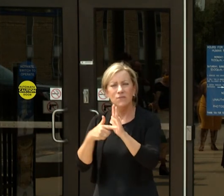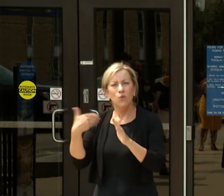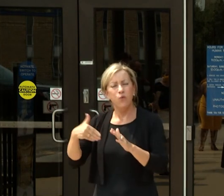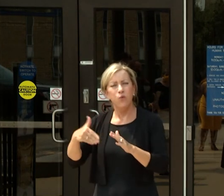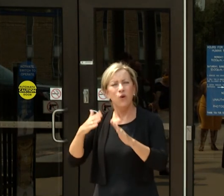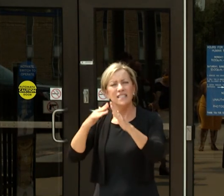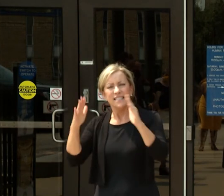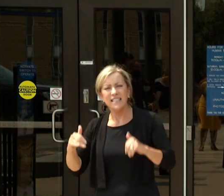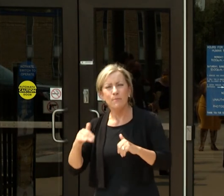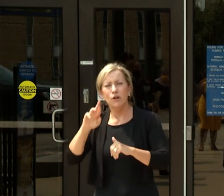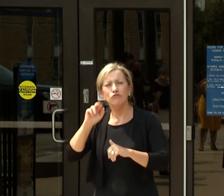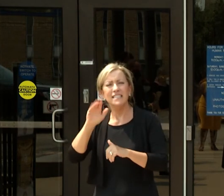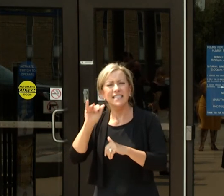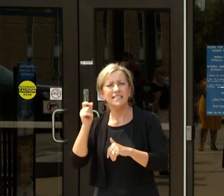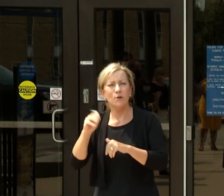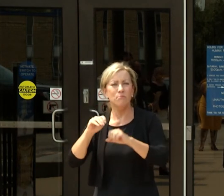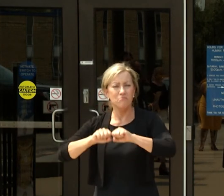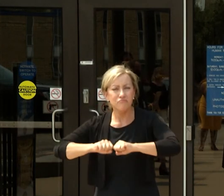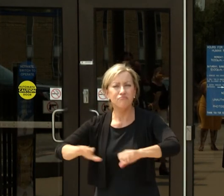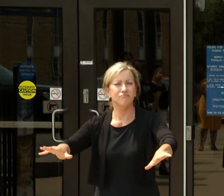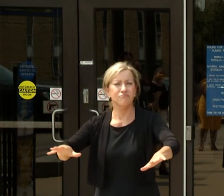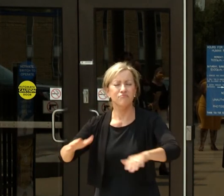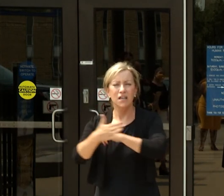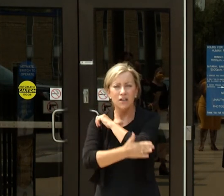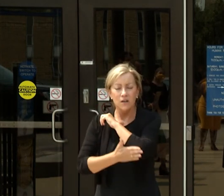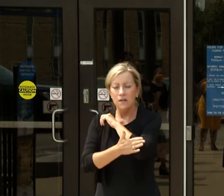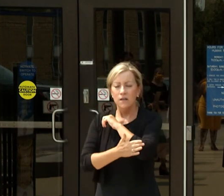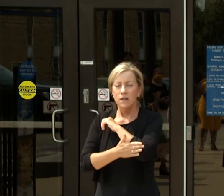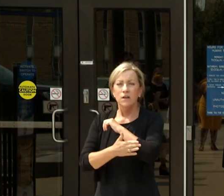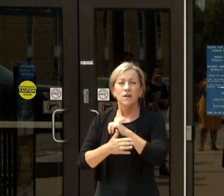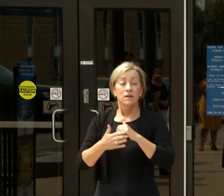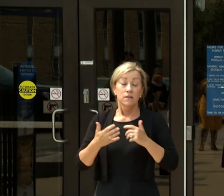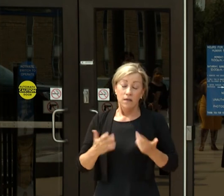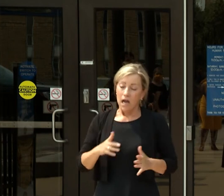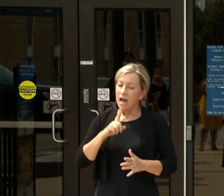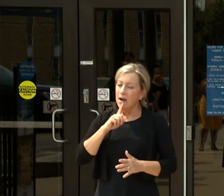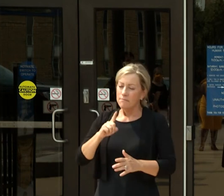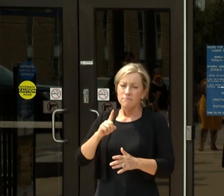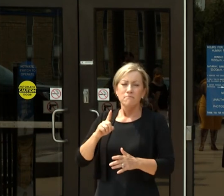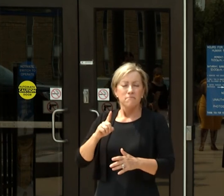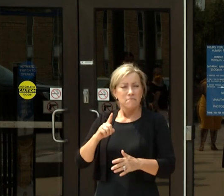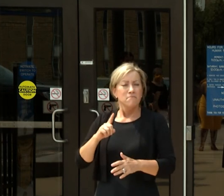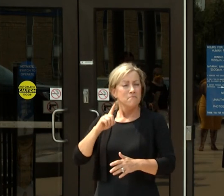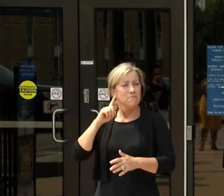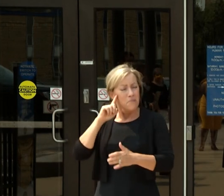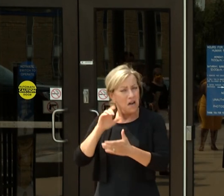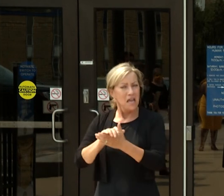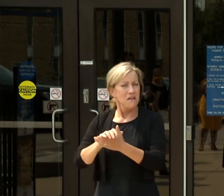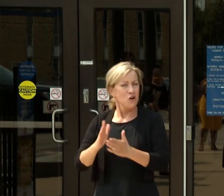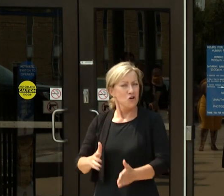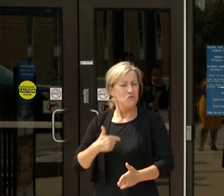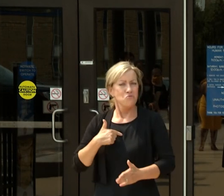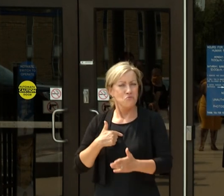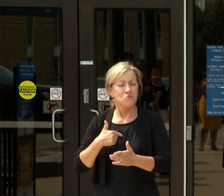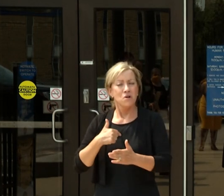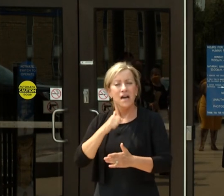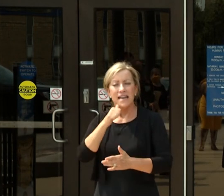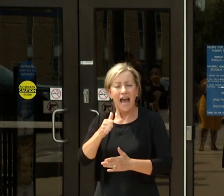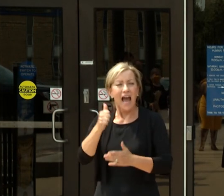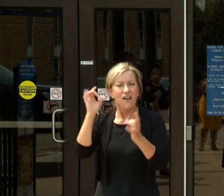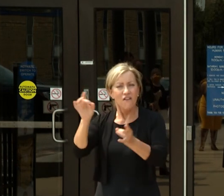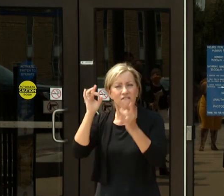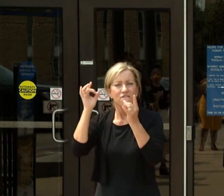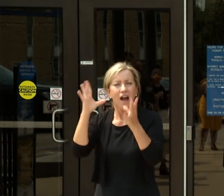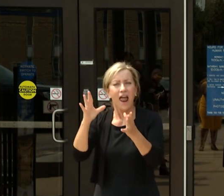Having said that, I'm a big believer in non-violent protest, a big believer in non-violent protest, and while I understand